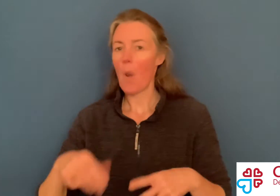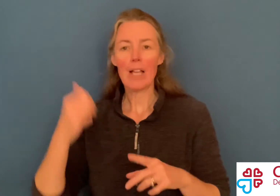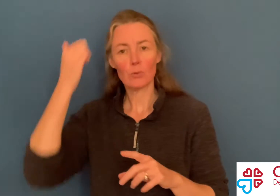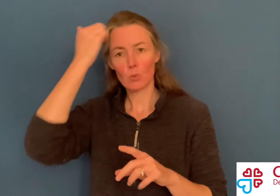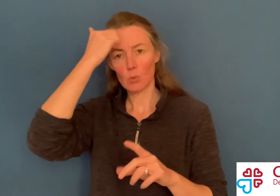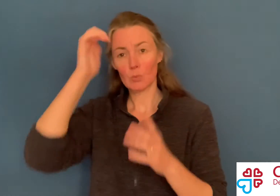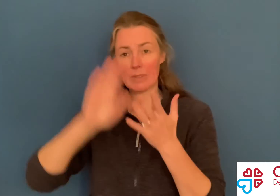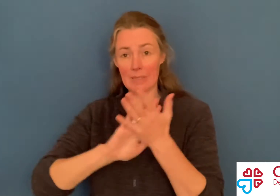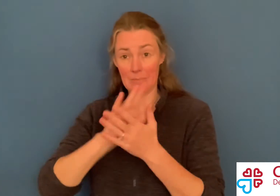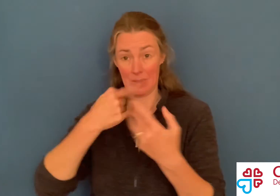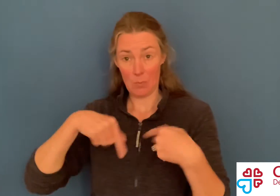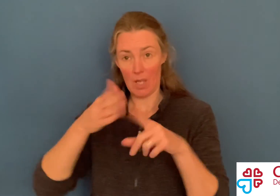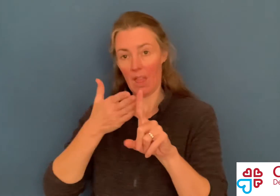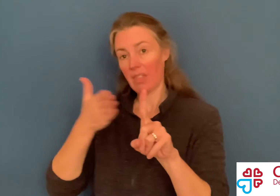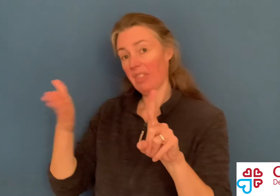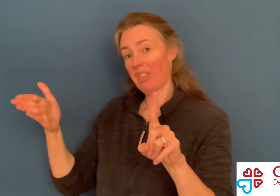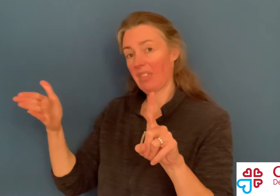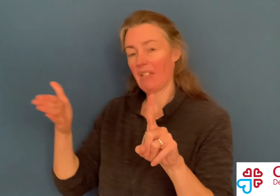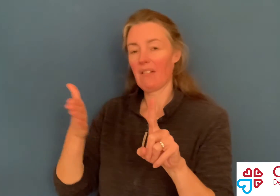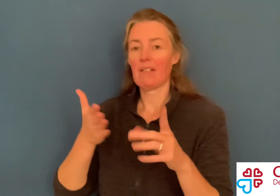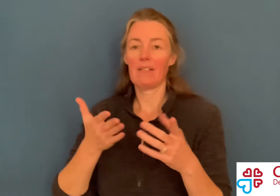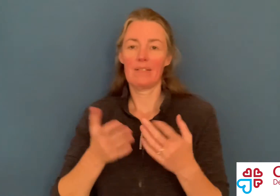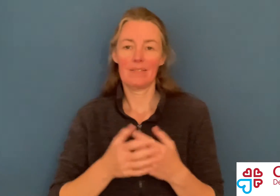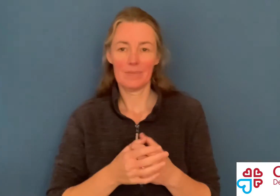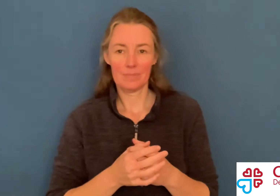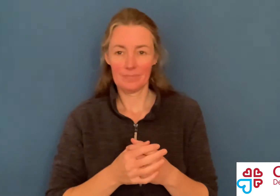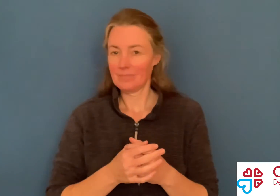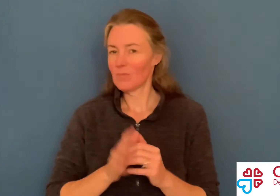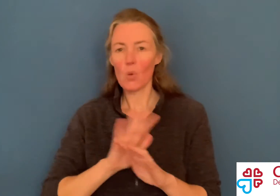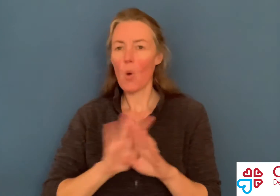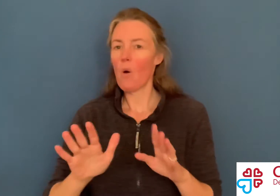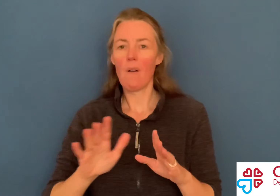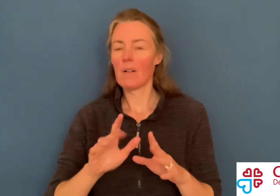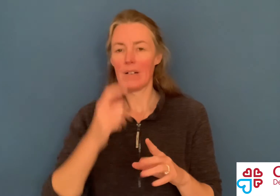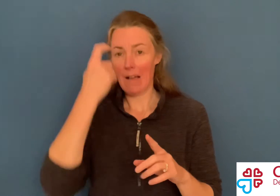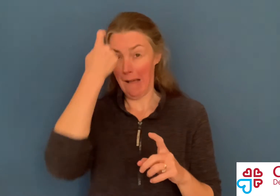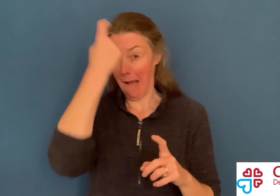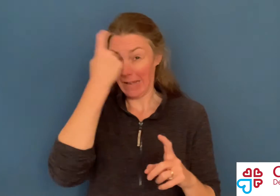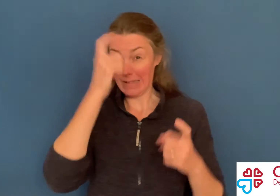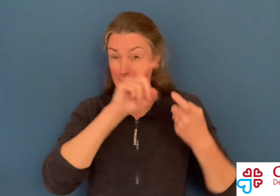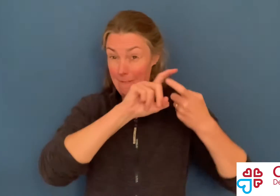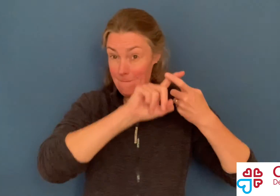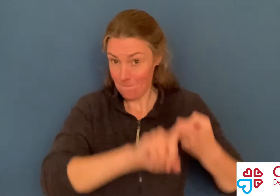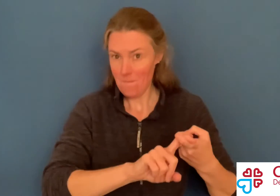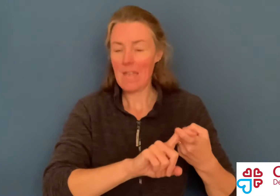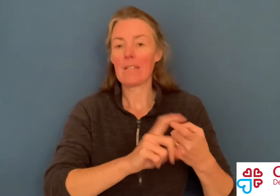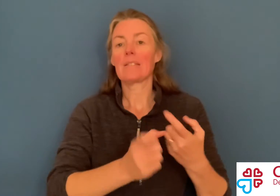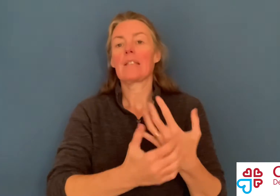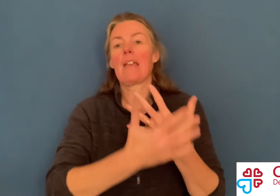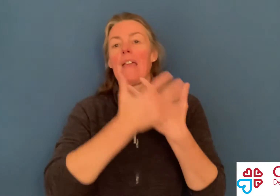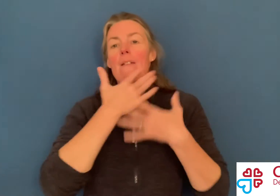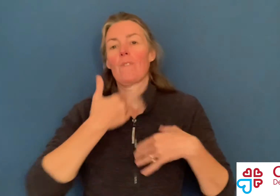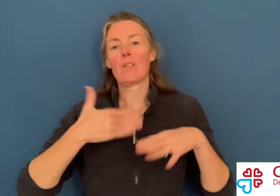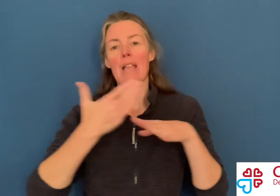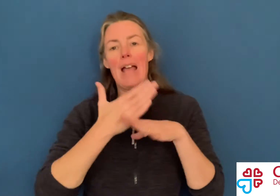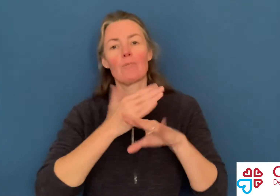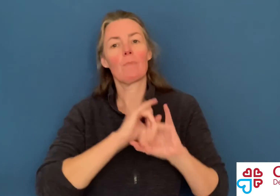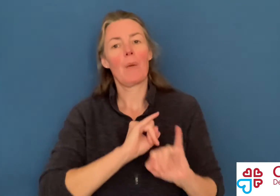Do not let ignorance lead us down the wrong path. Nor partiality influence our